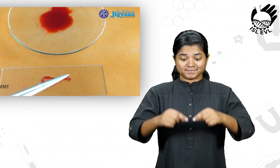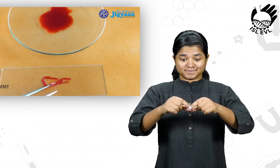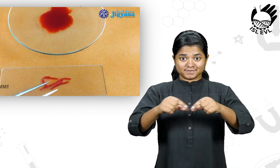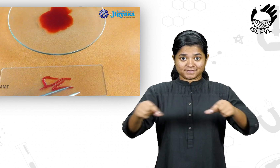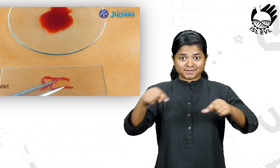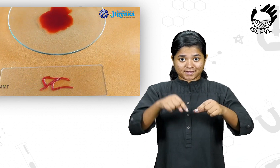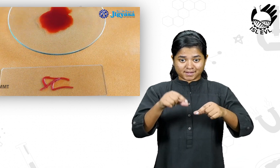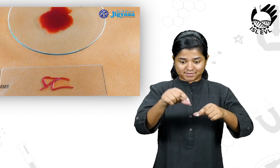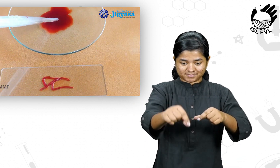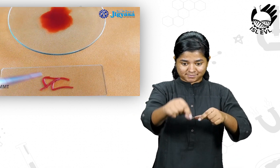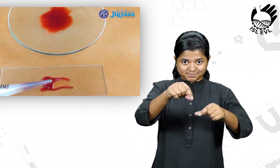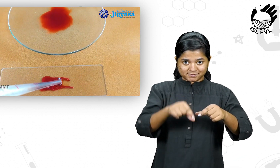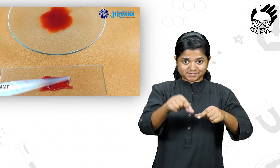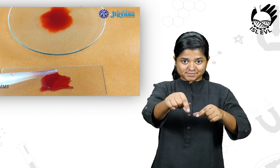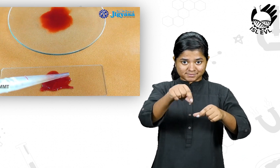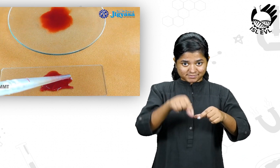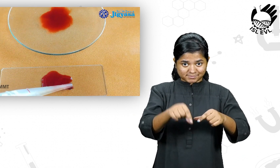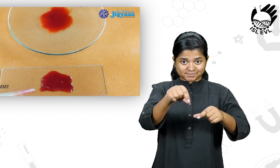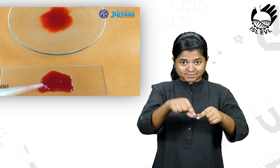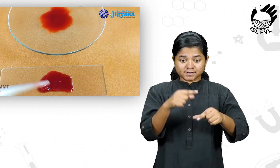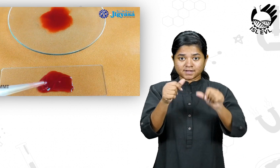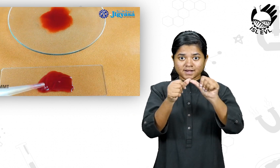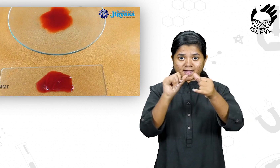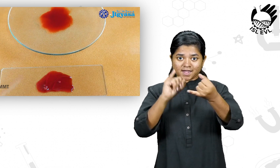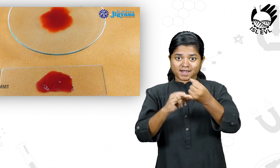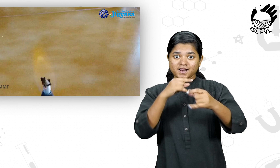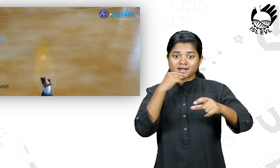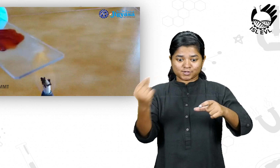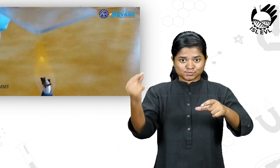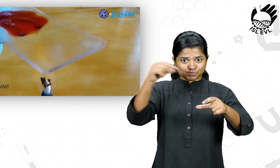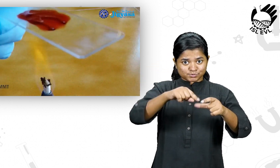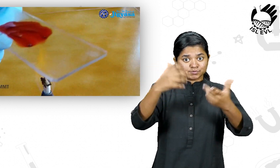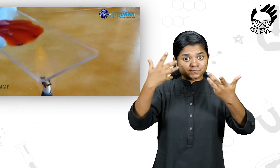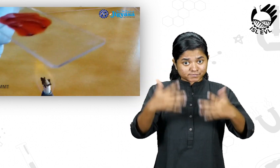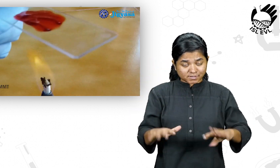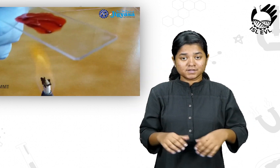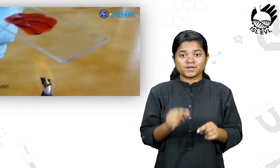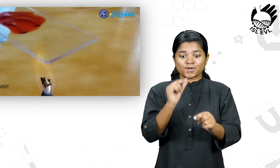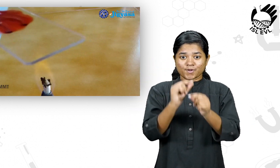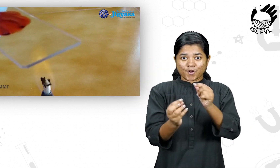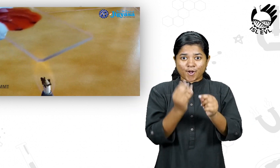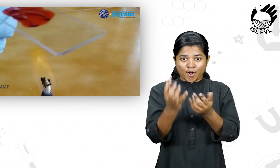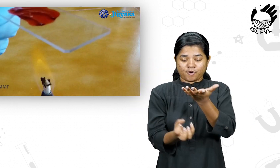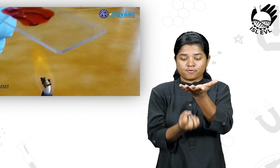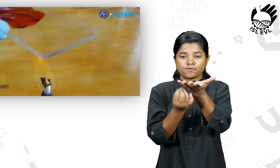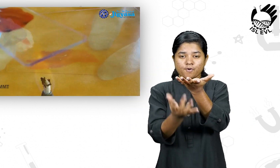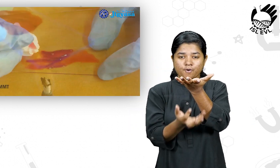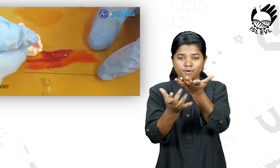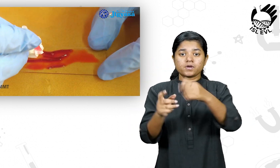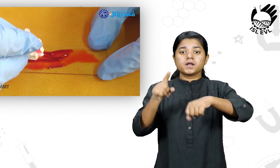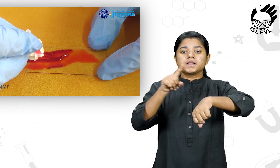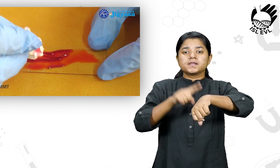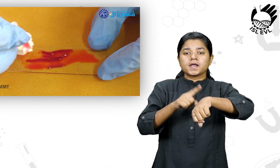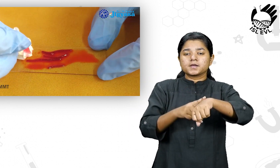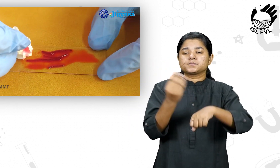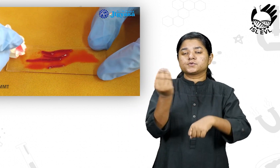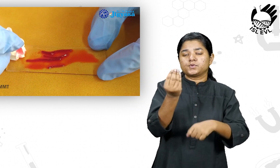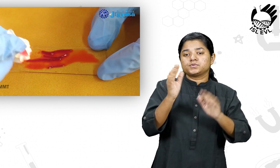The roots are then transferred to a clean grease free slide and warmed over spirit lamp for a few minutes.